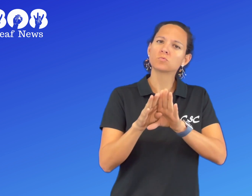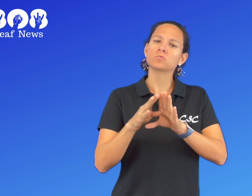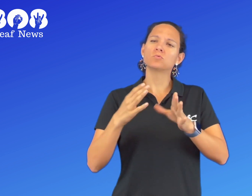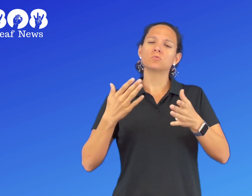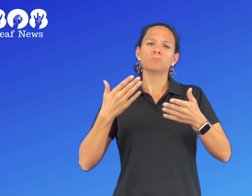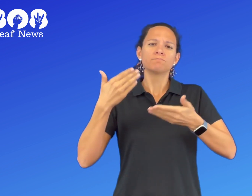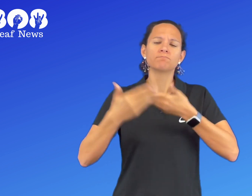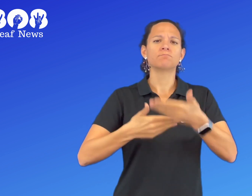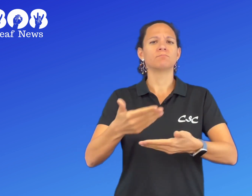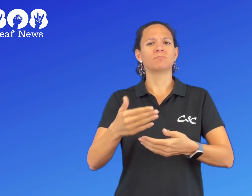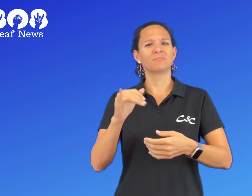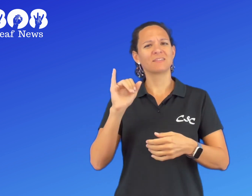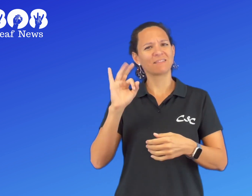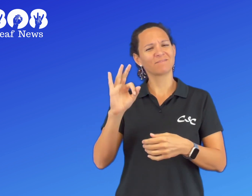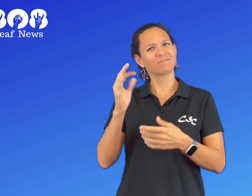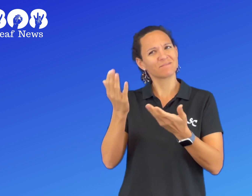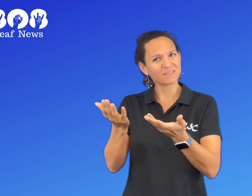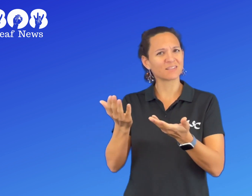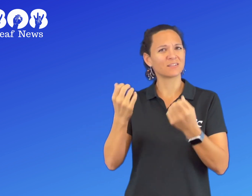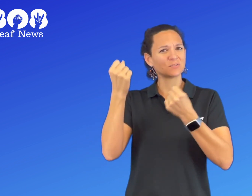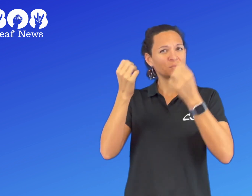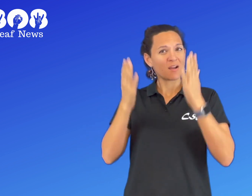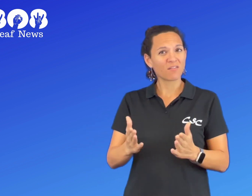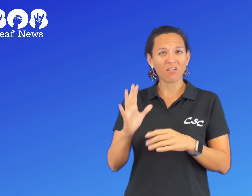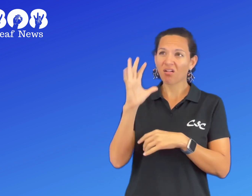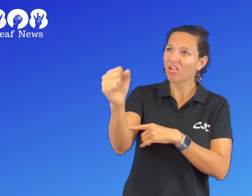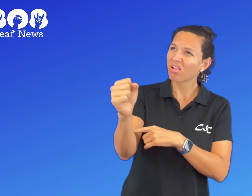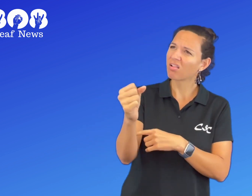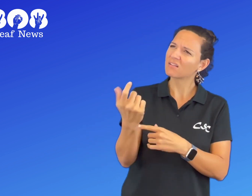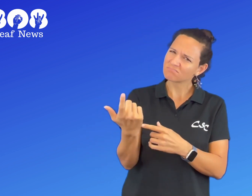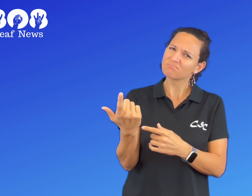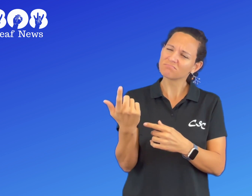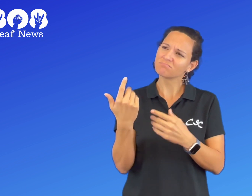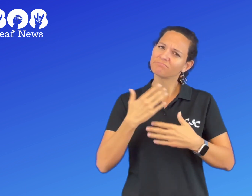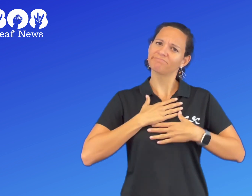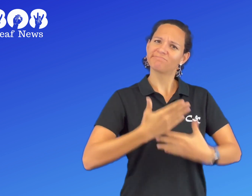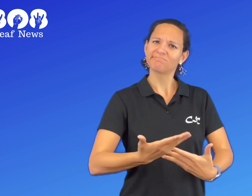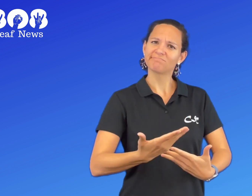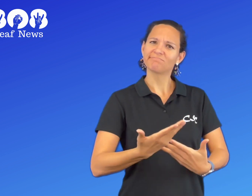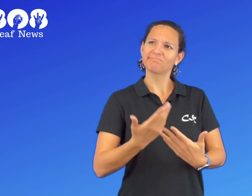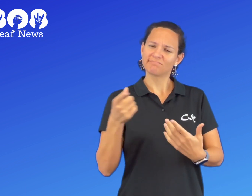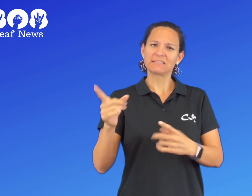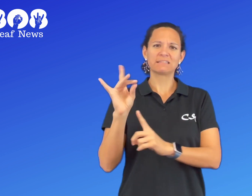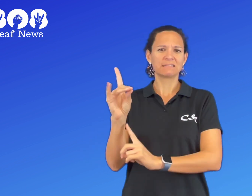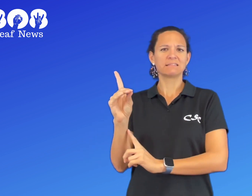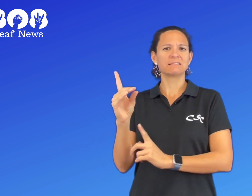The family needs closure to be able to move forward. The hit and run driver needs to turn himself